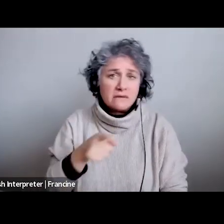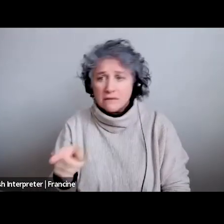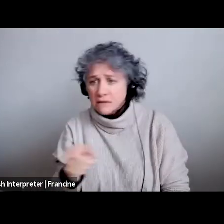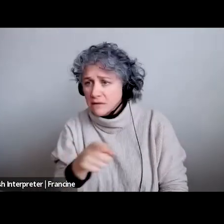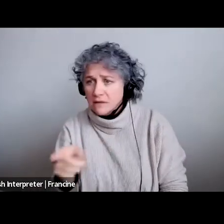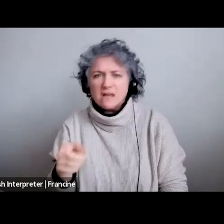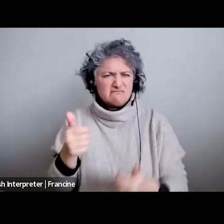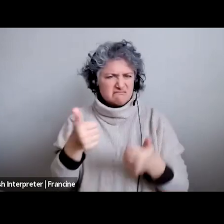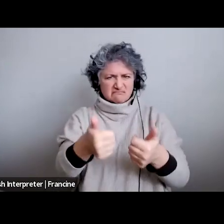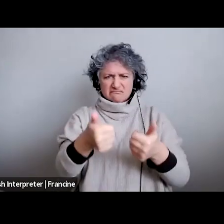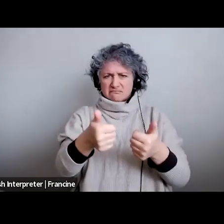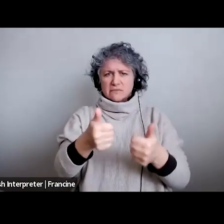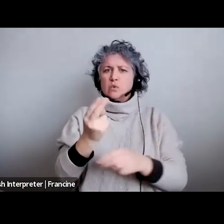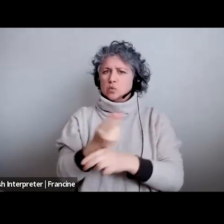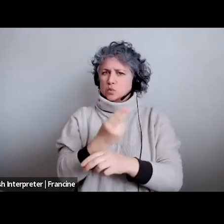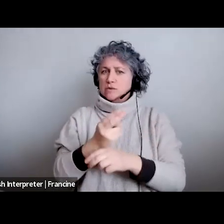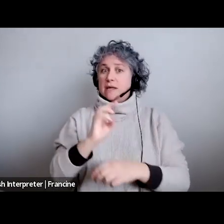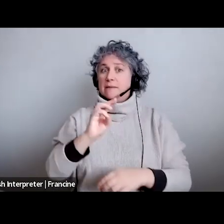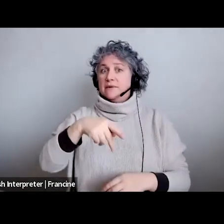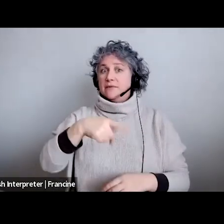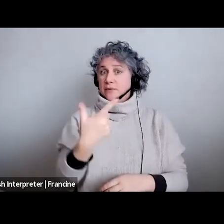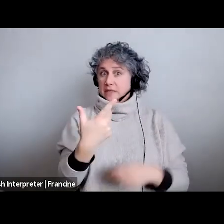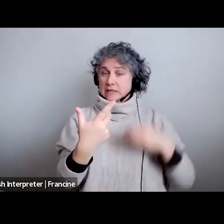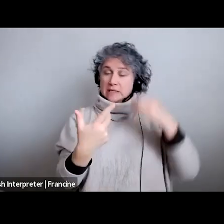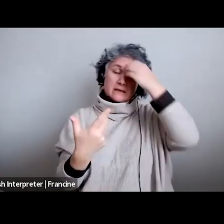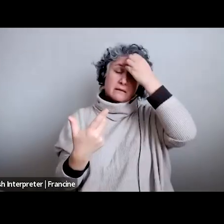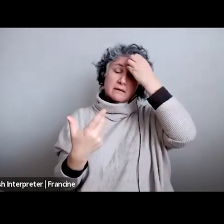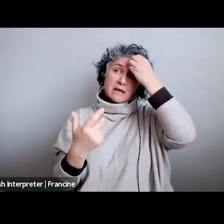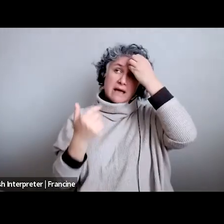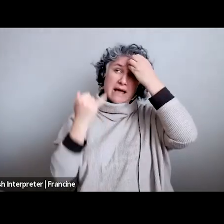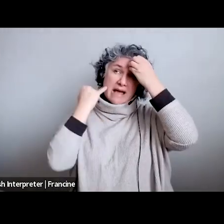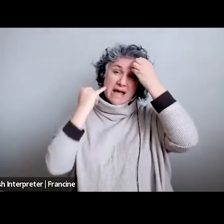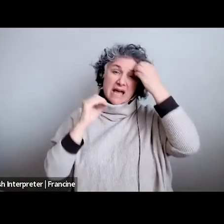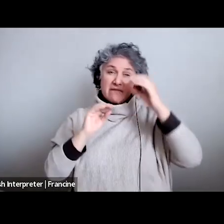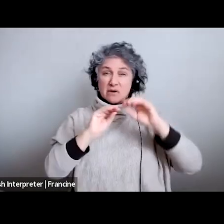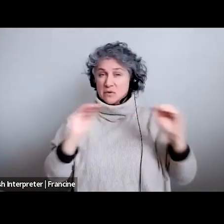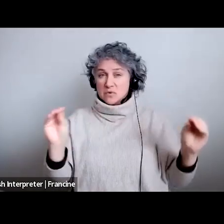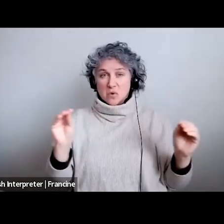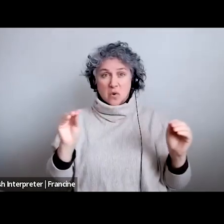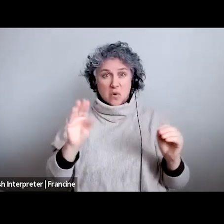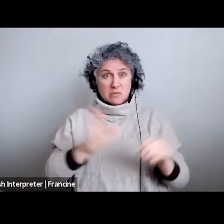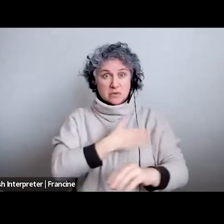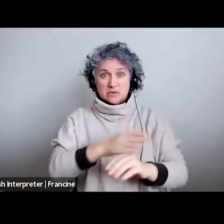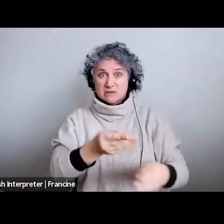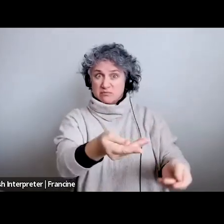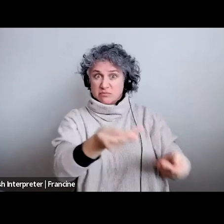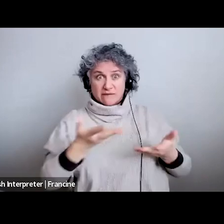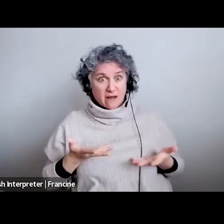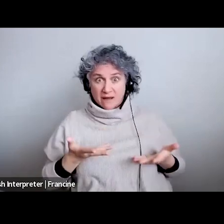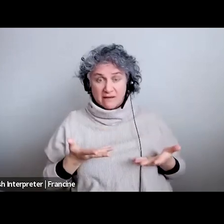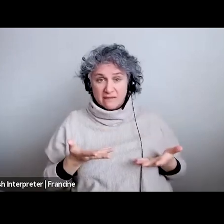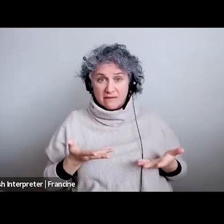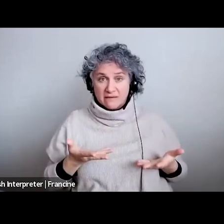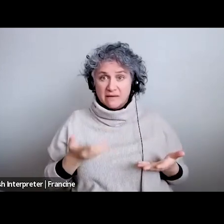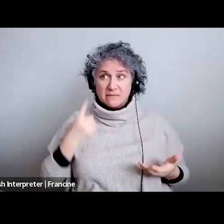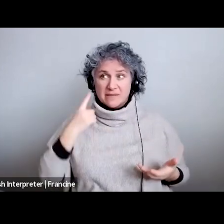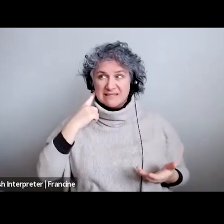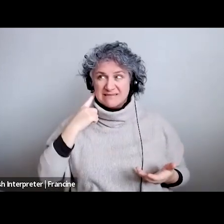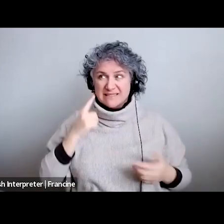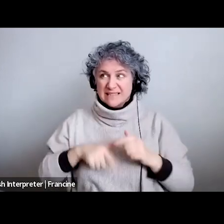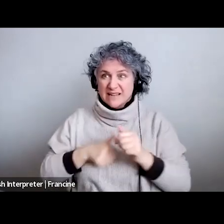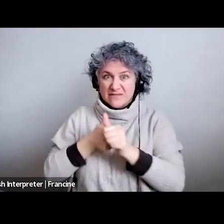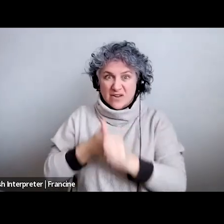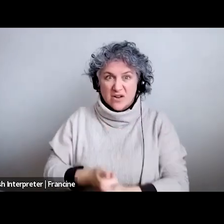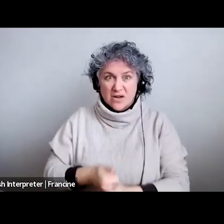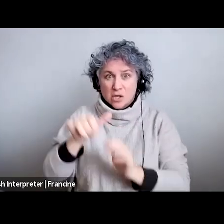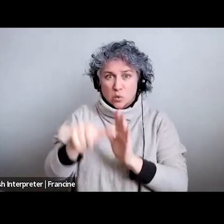which case yes you should use that if no music is supplied and you can't find something you can sing to like off